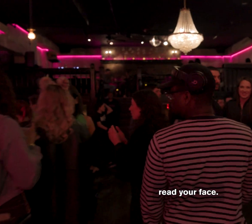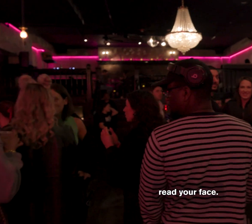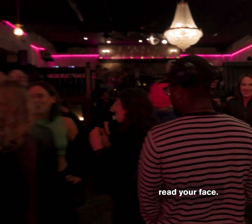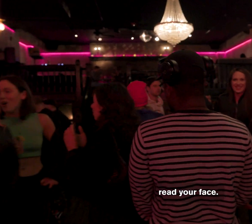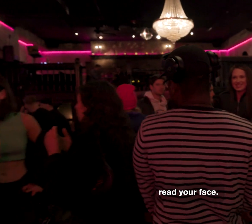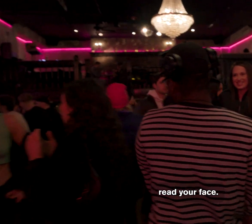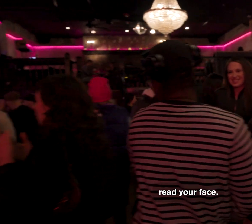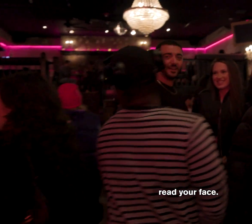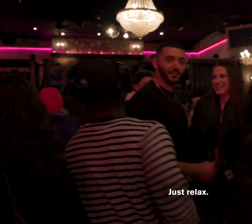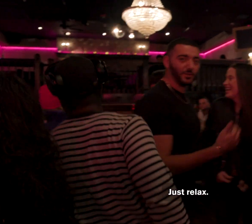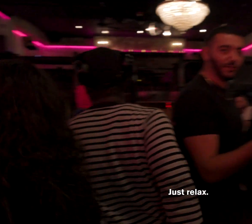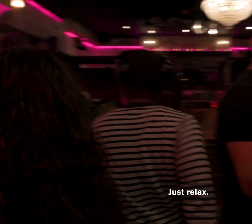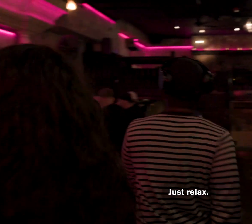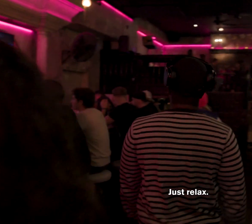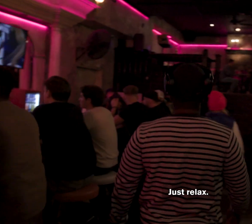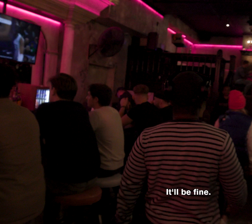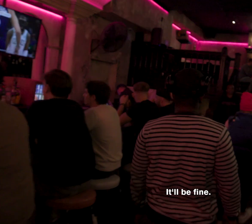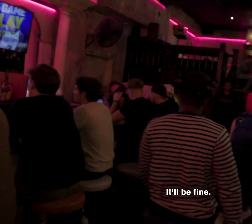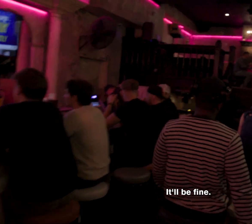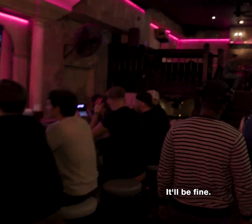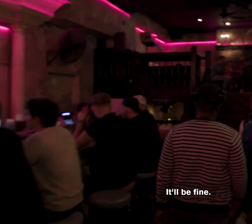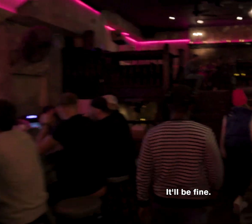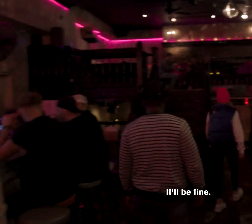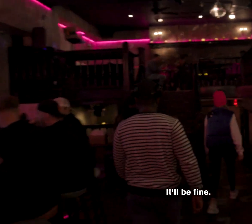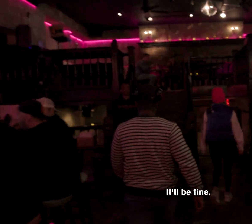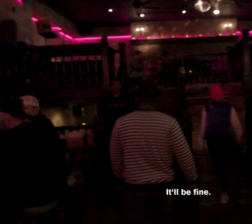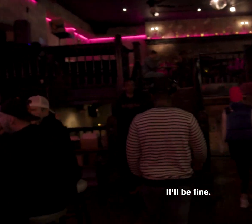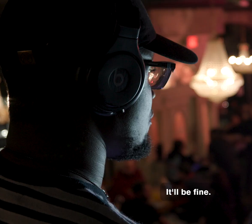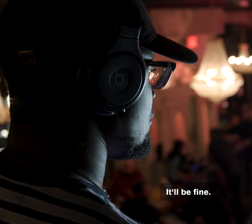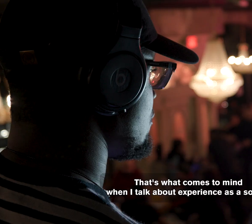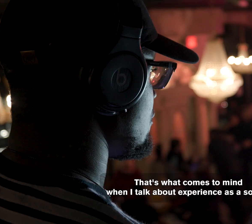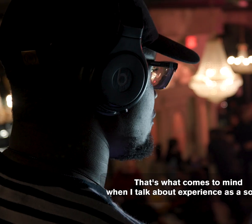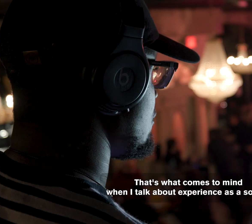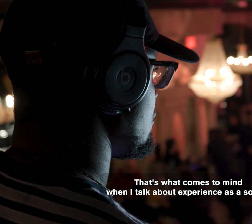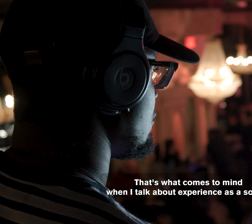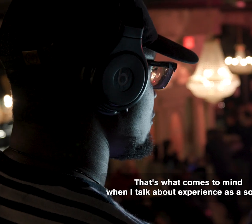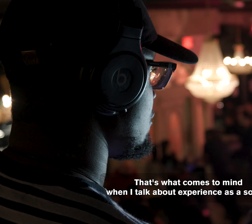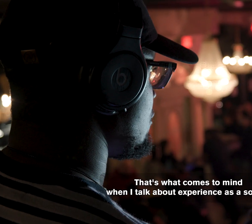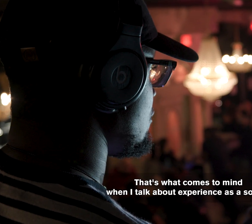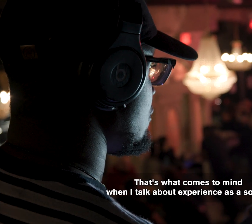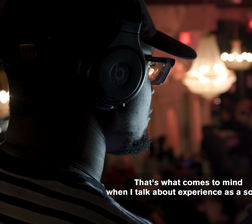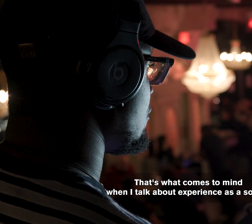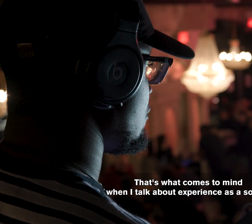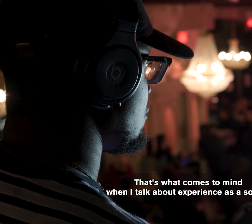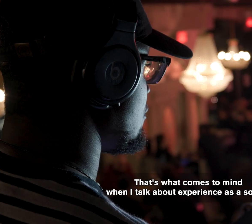your face. Just relax. You'll be fine. That's what comes to mind when I talk about experiences as son.